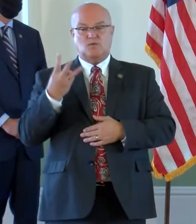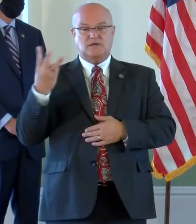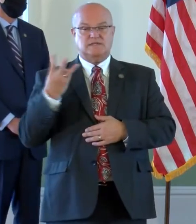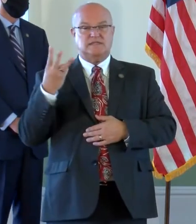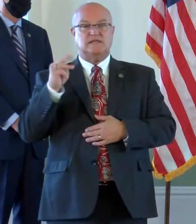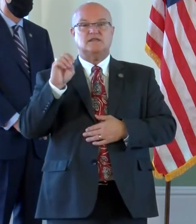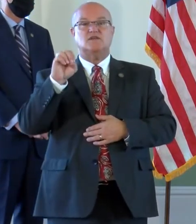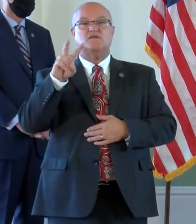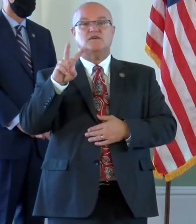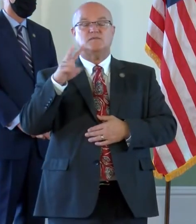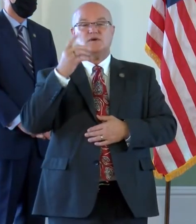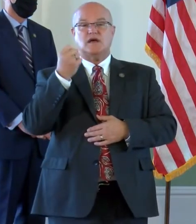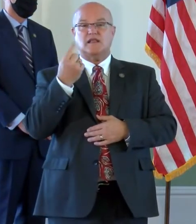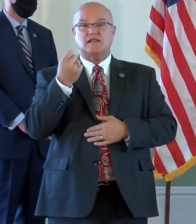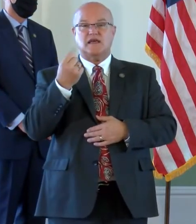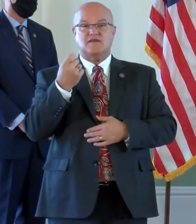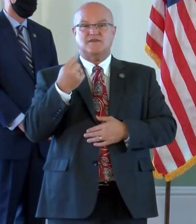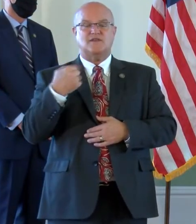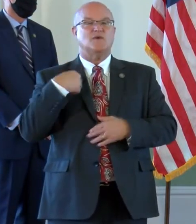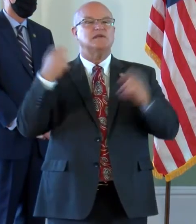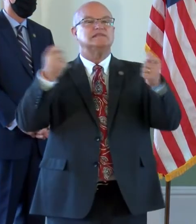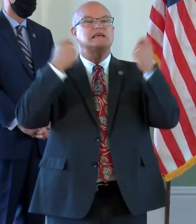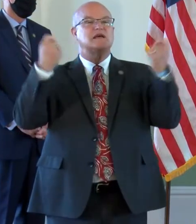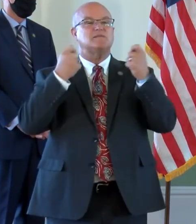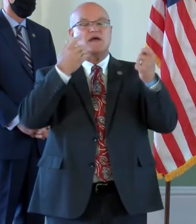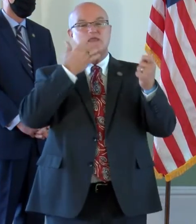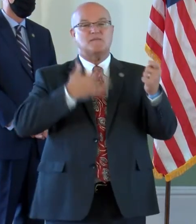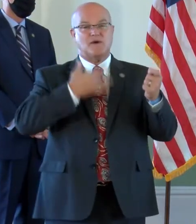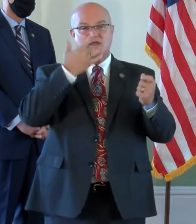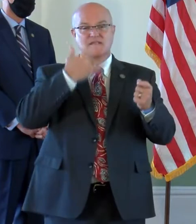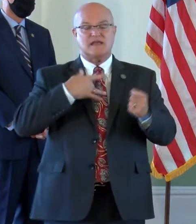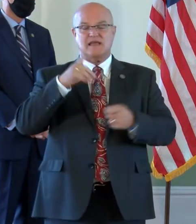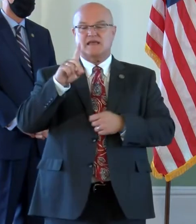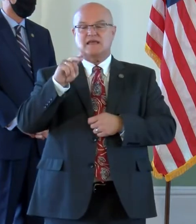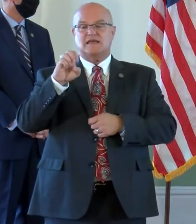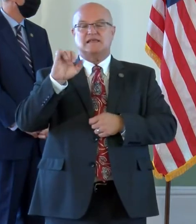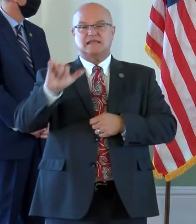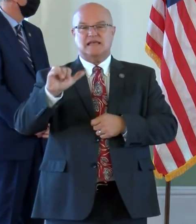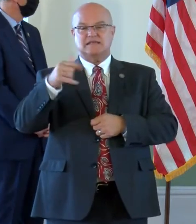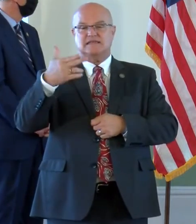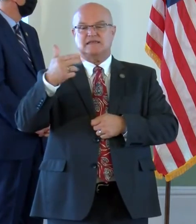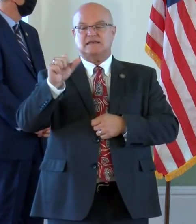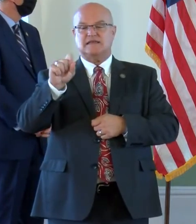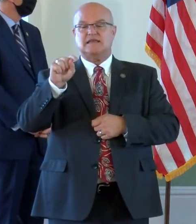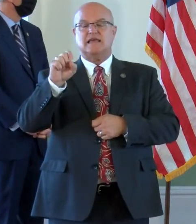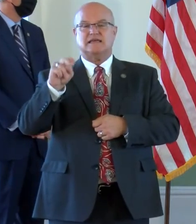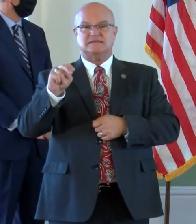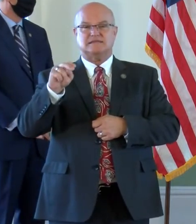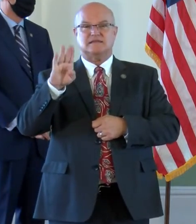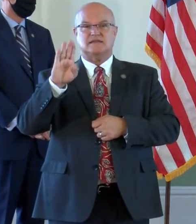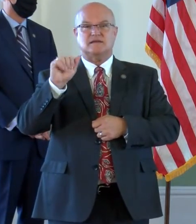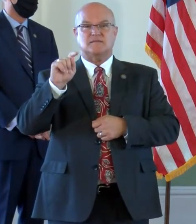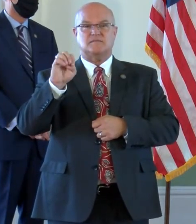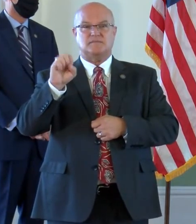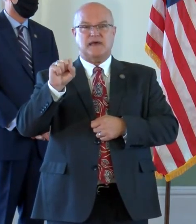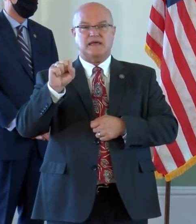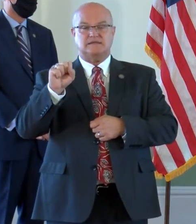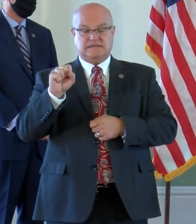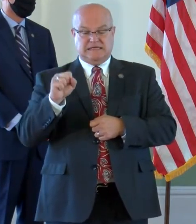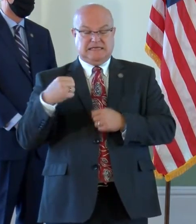we celebrated the birthday of the legendary Miss Daisy Lee Gadsden Bates. She would have been